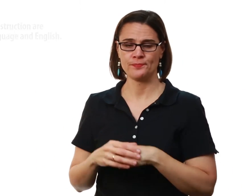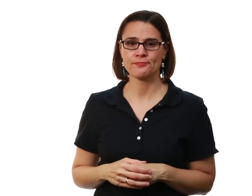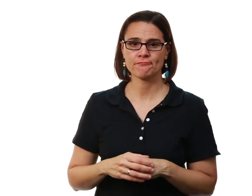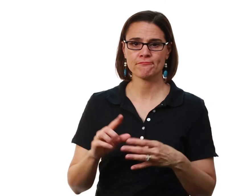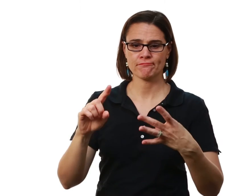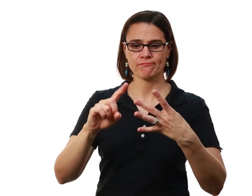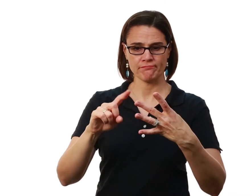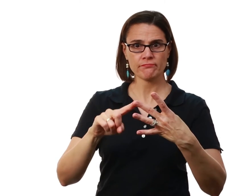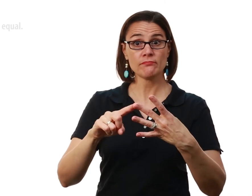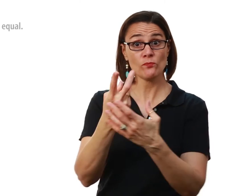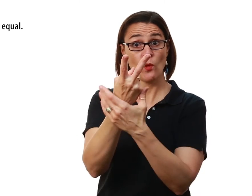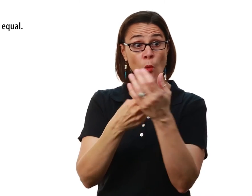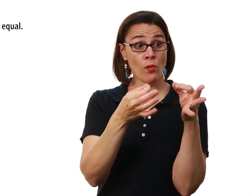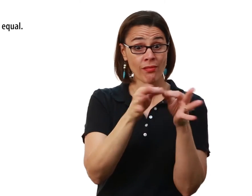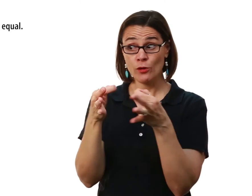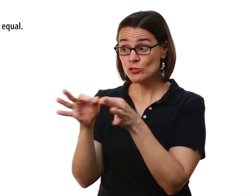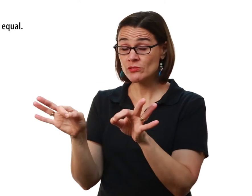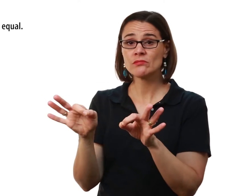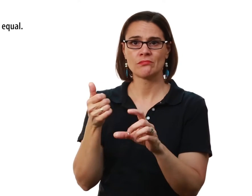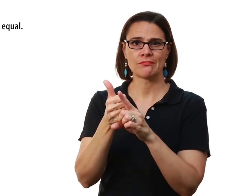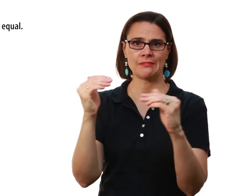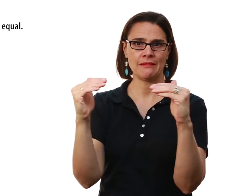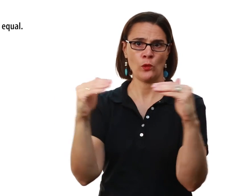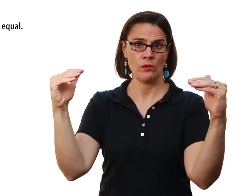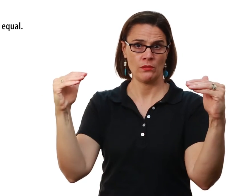English We are going to make sure that both languages are equal